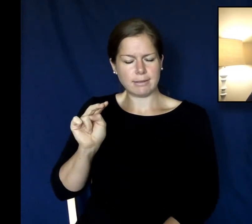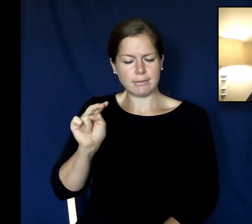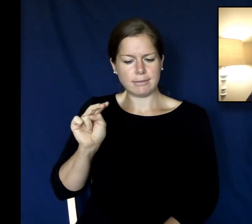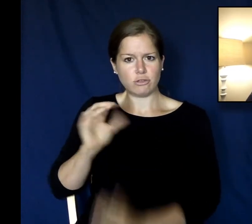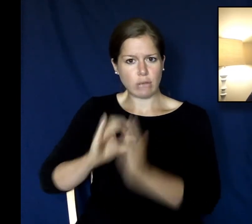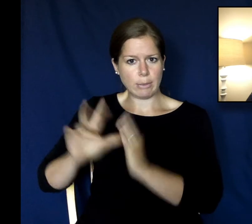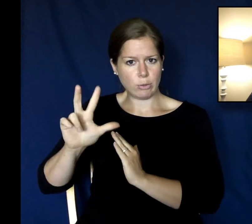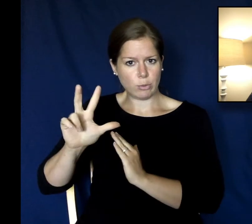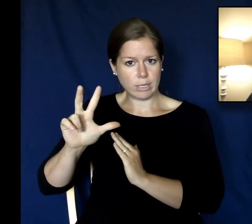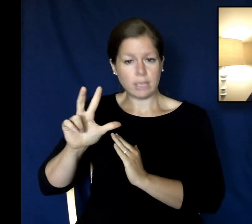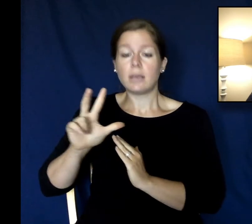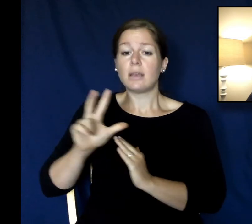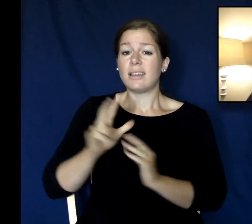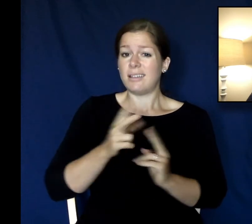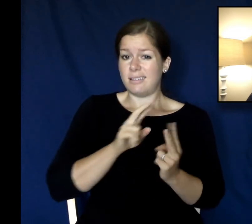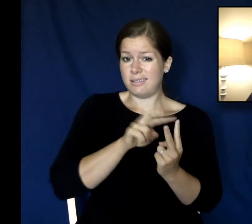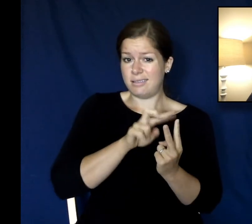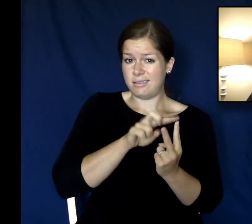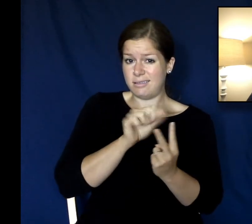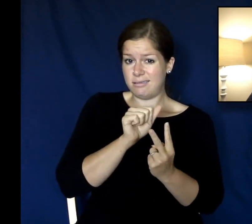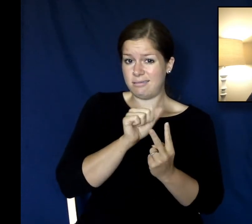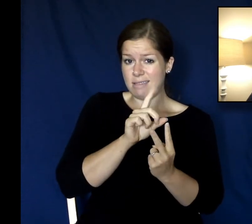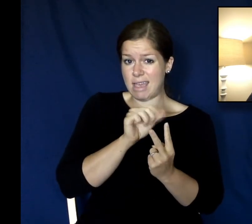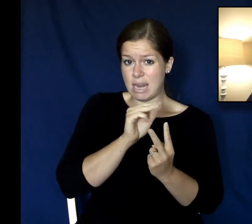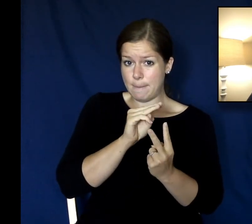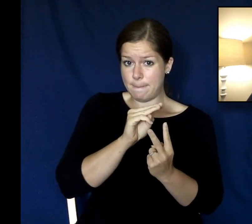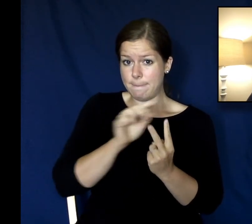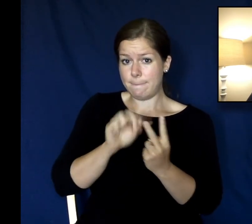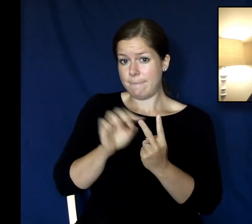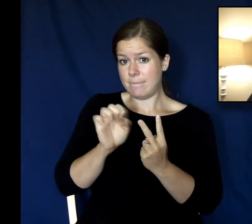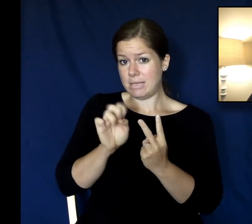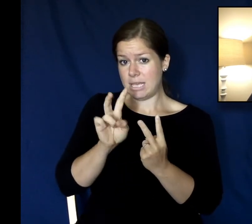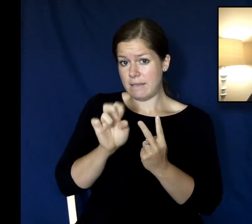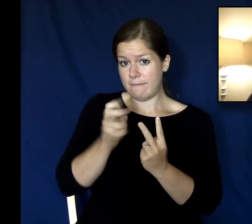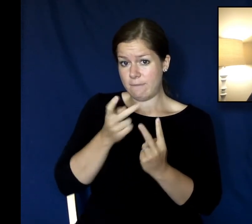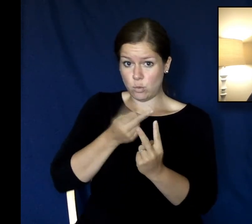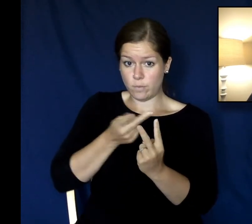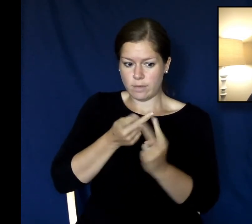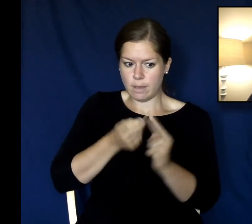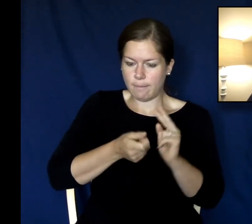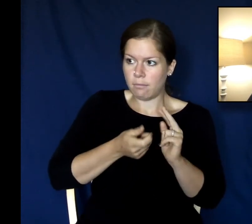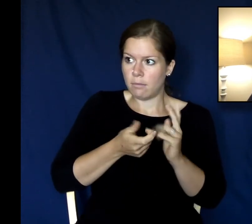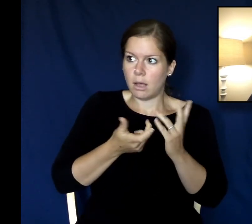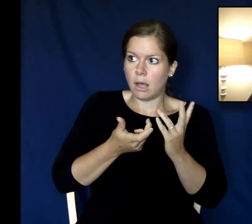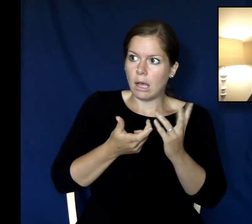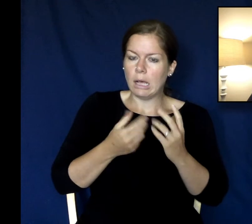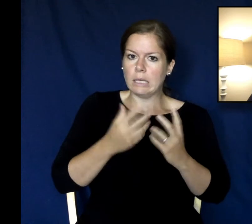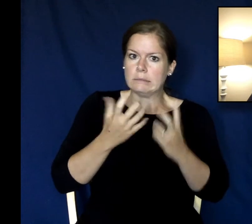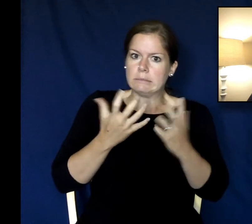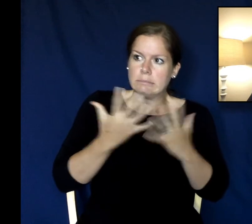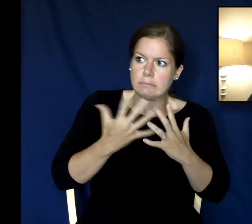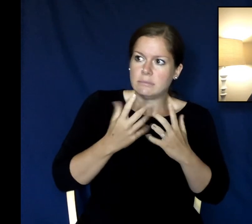and what is it what does God reveal about his character there was God who was walking in the garden and called out to them